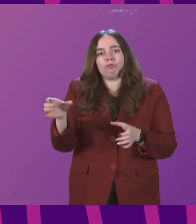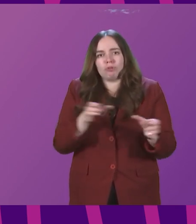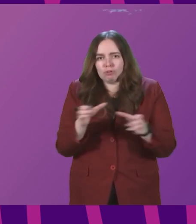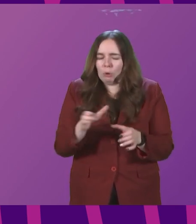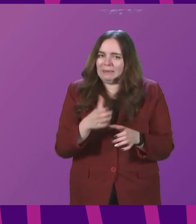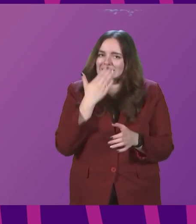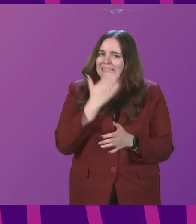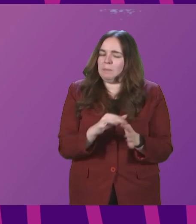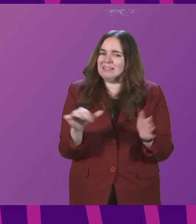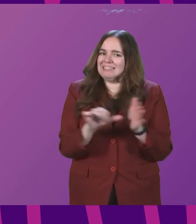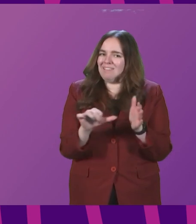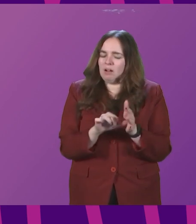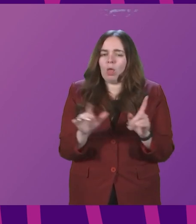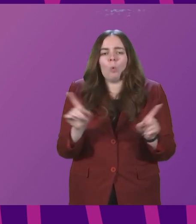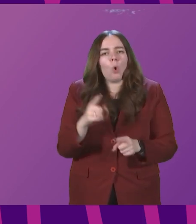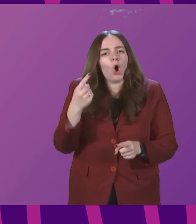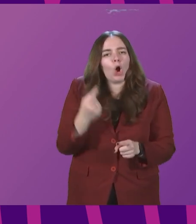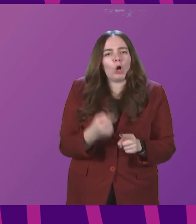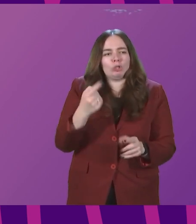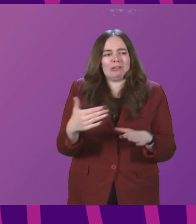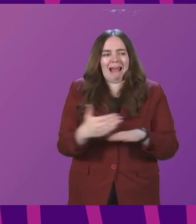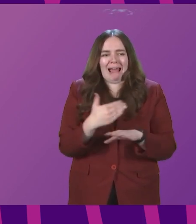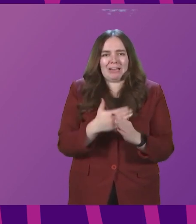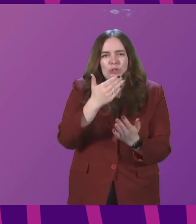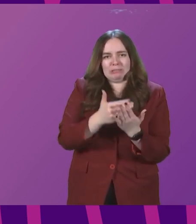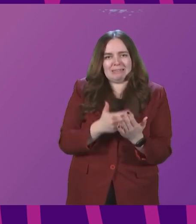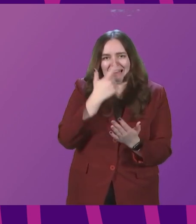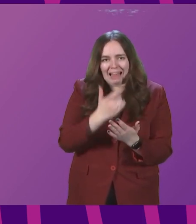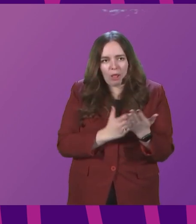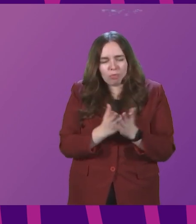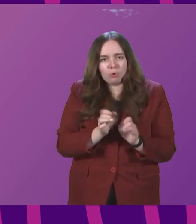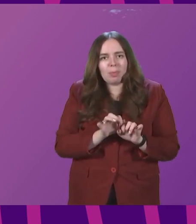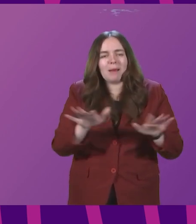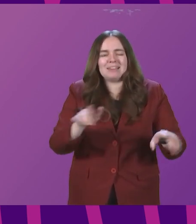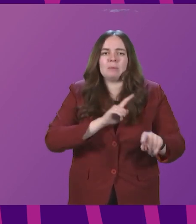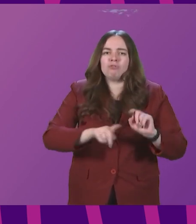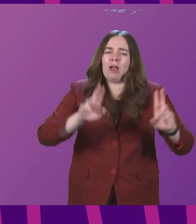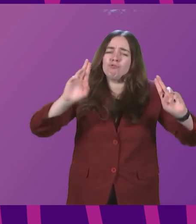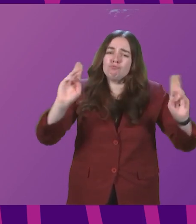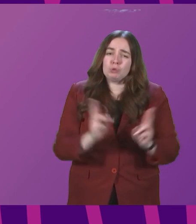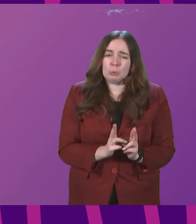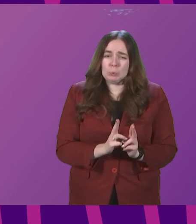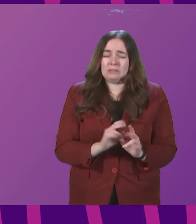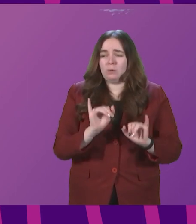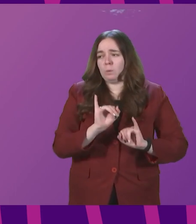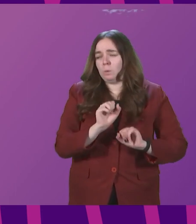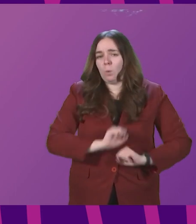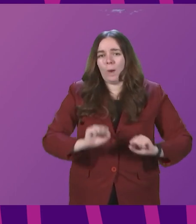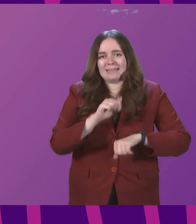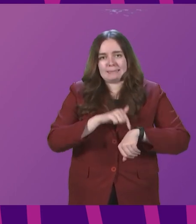difficult, what urgent actions can be taken during the pandemic to reduce these high waiting times?